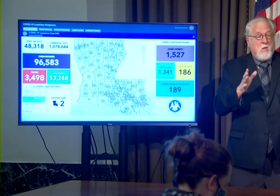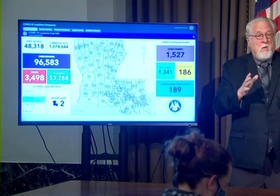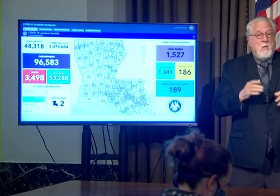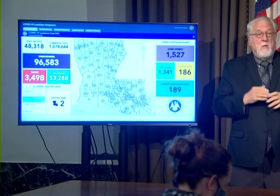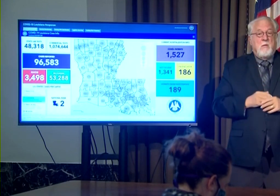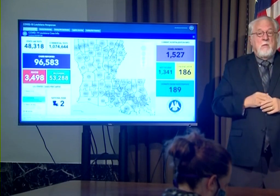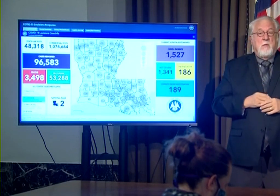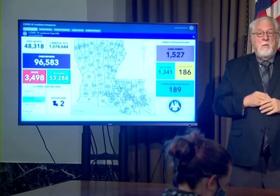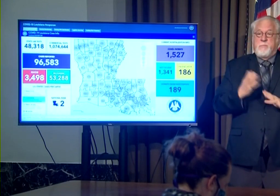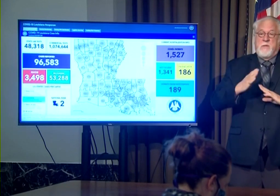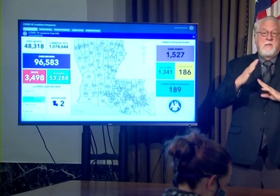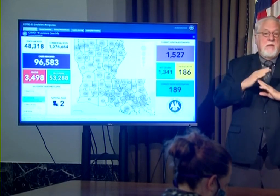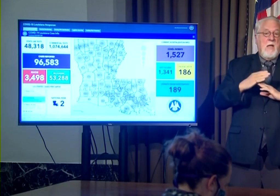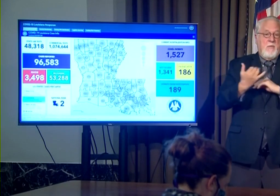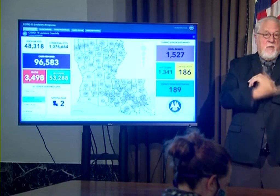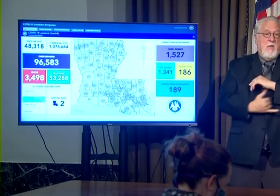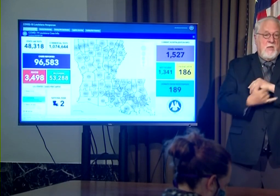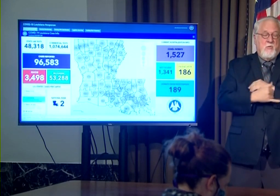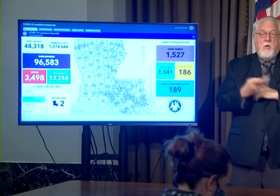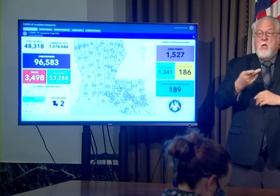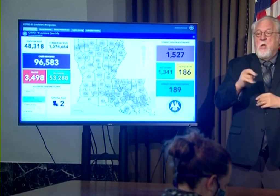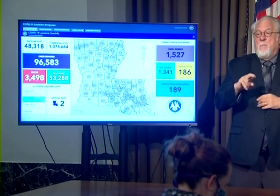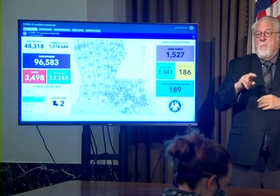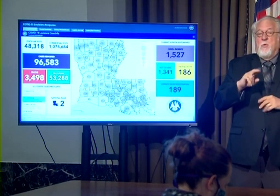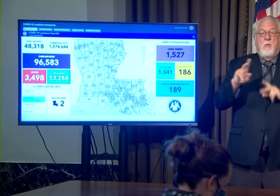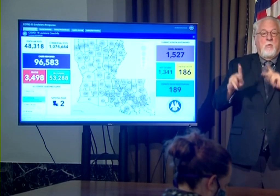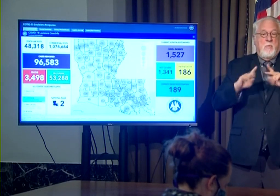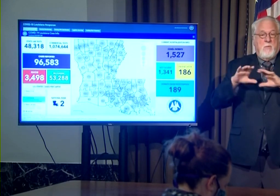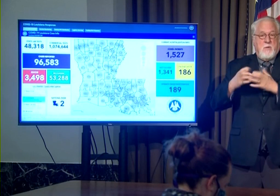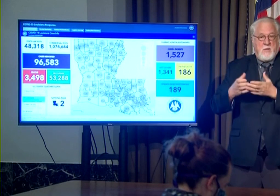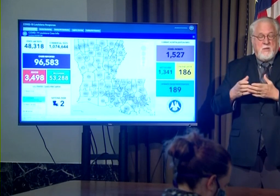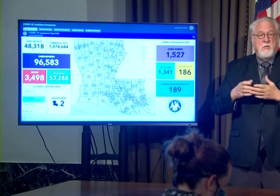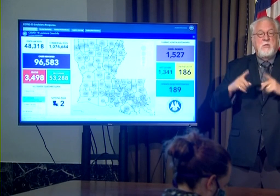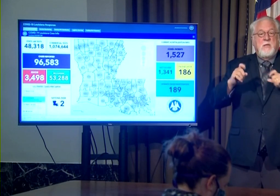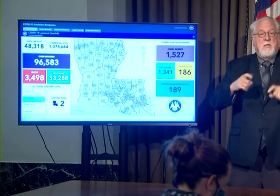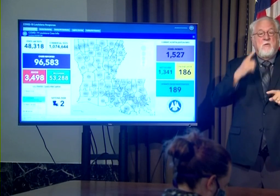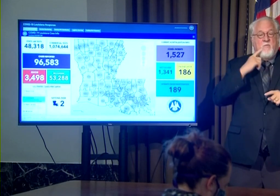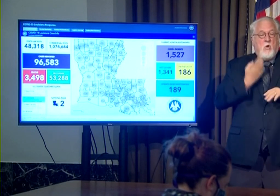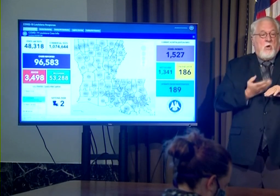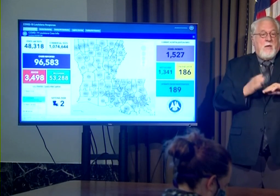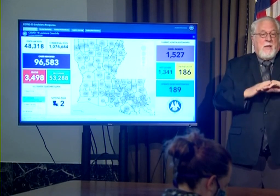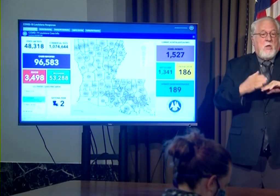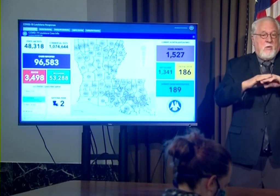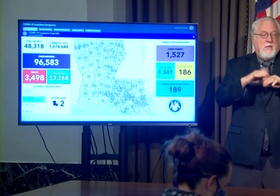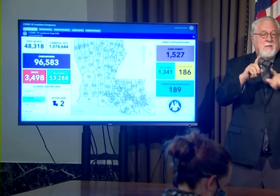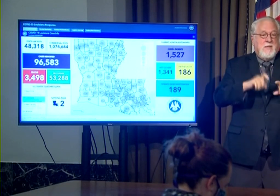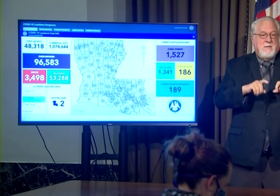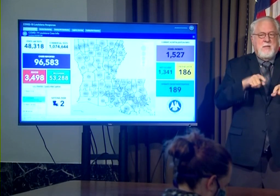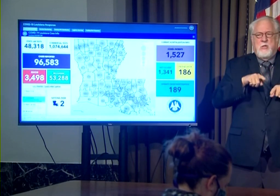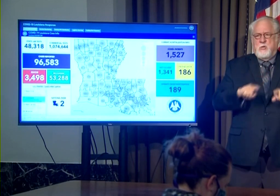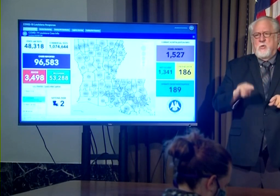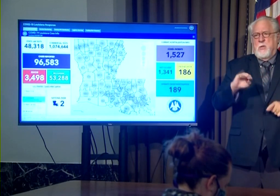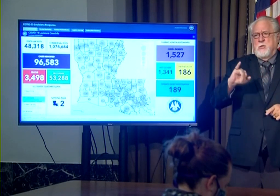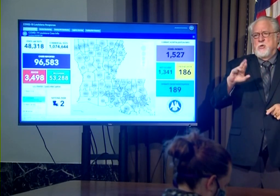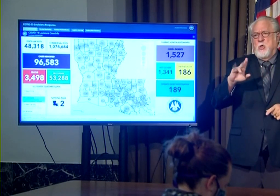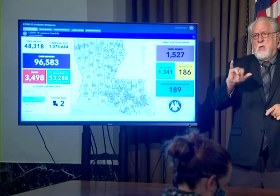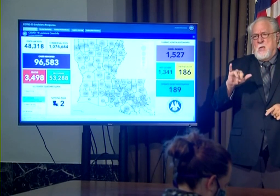at the top of the country and per capita test and especially for the increase in testing in the month of July